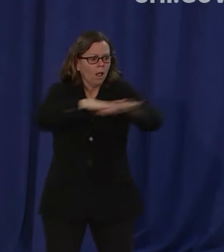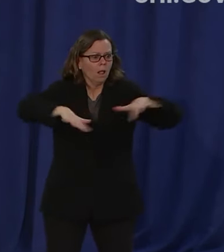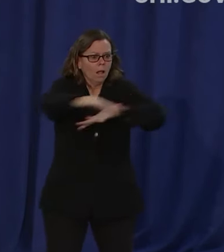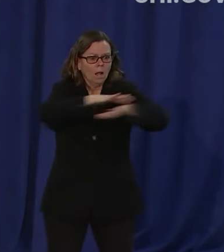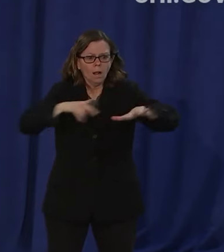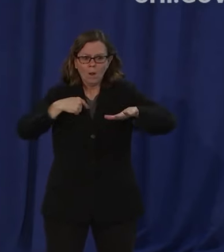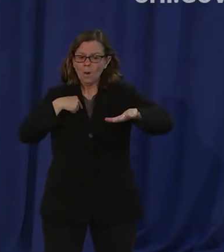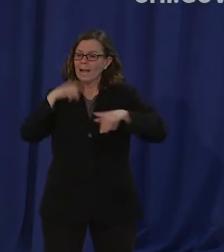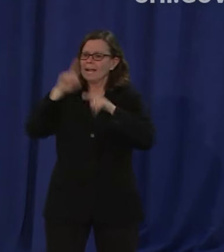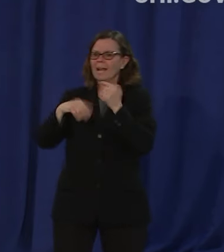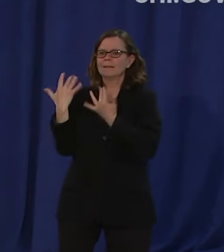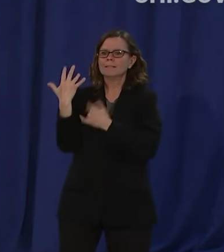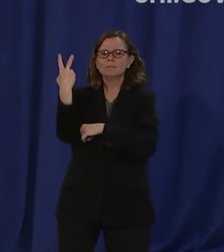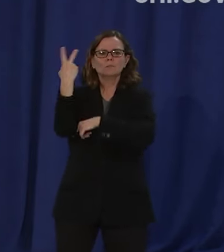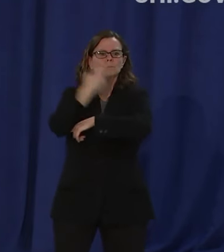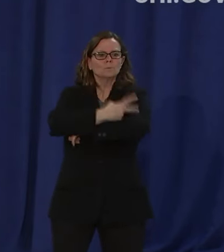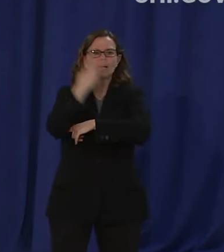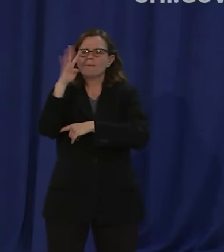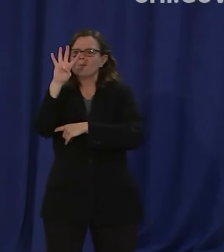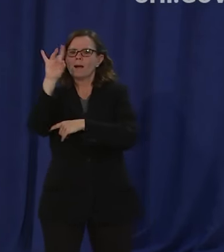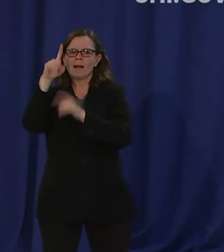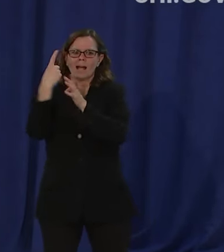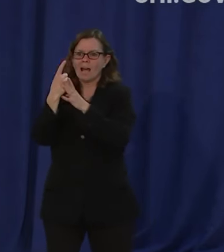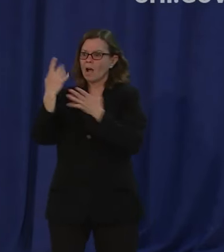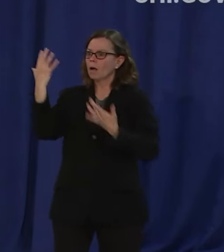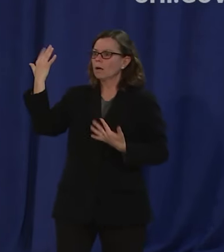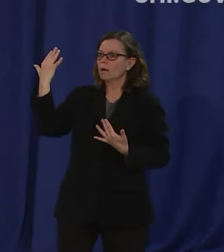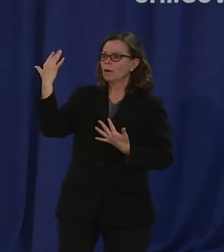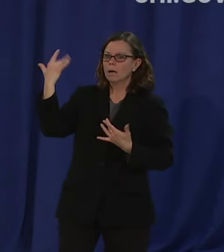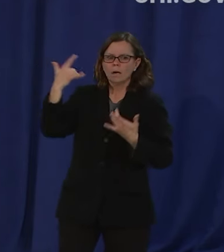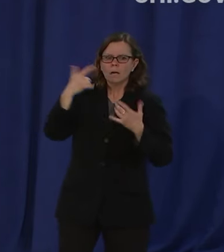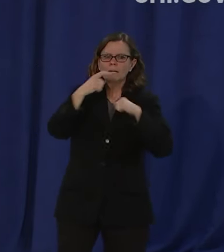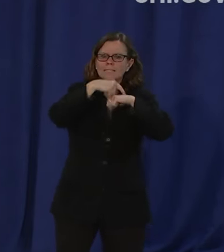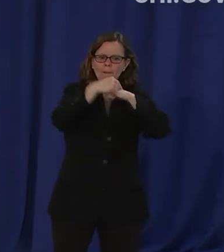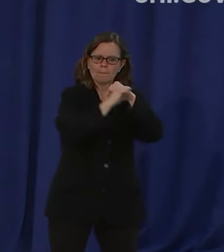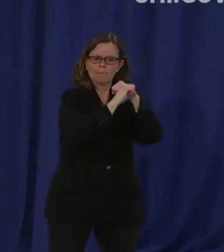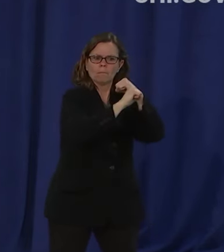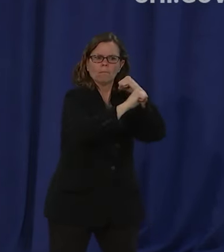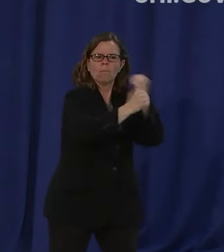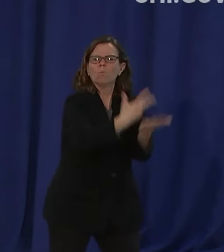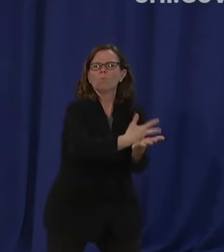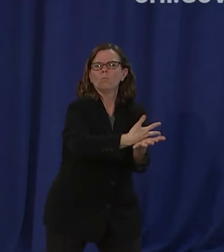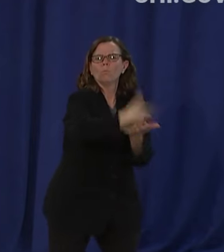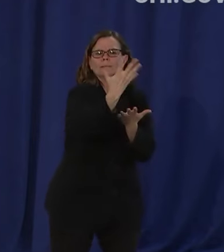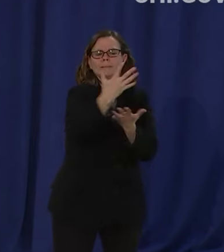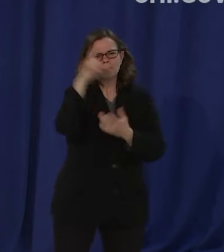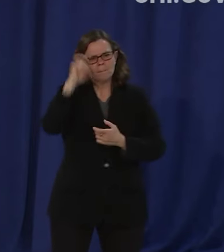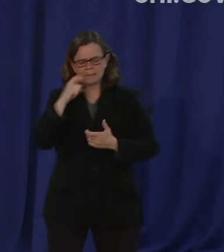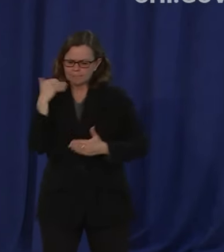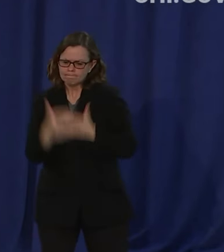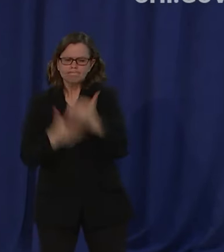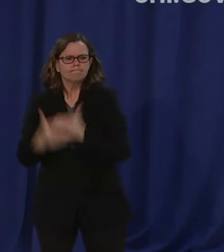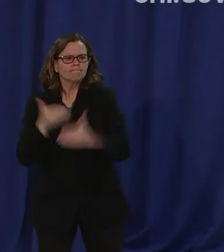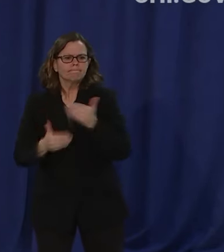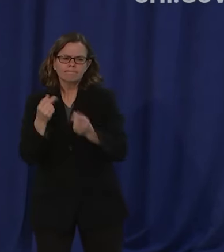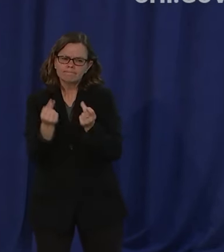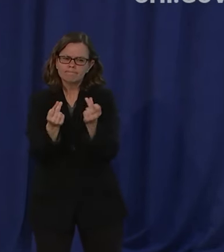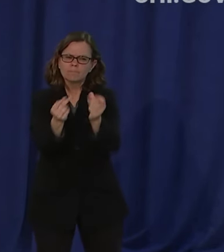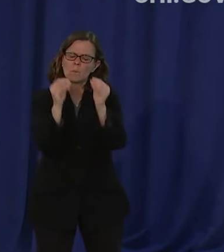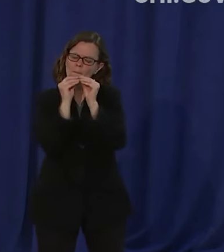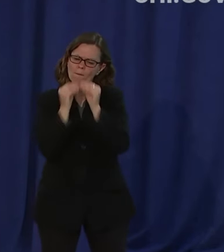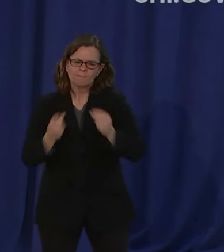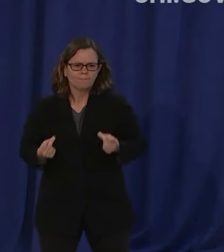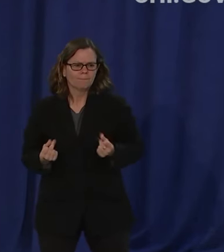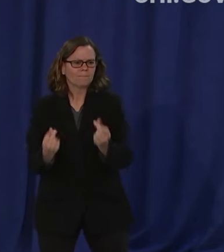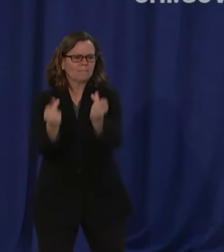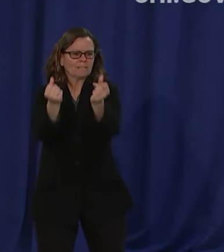can't afford to lose our residents lives are on the line and we've got to move quickly in this pandemic 48 hours when